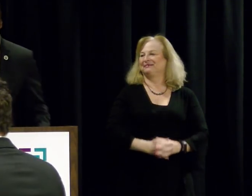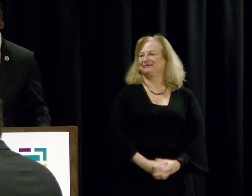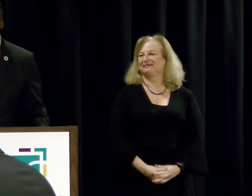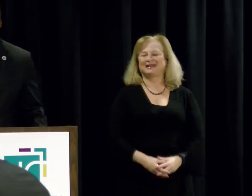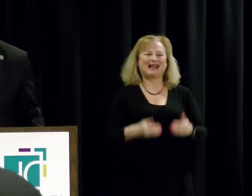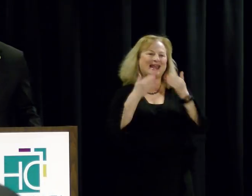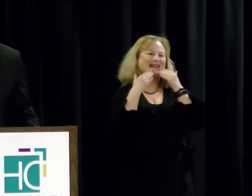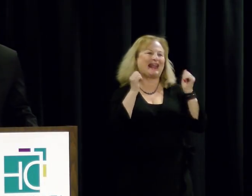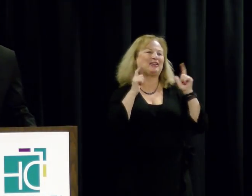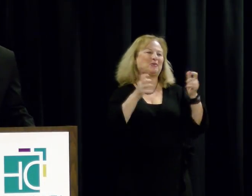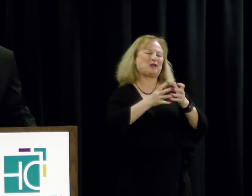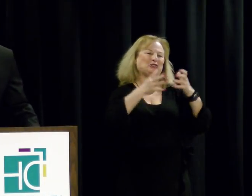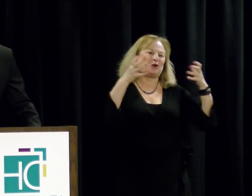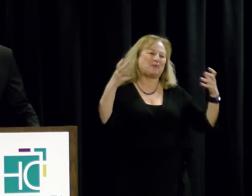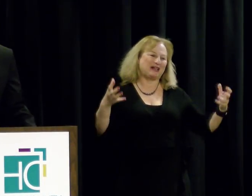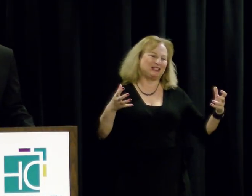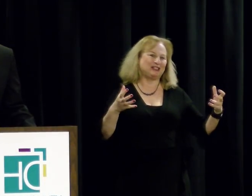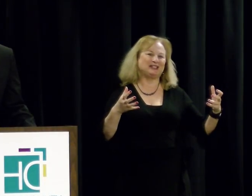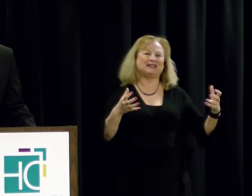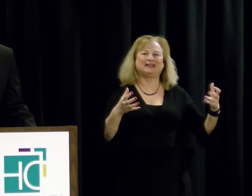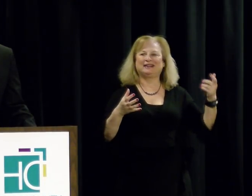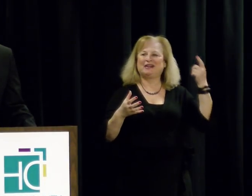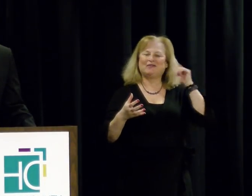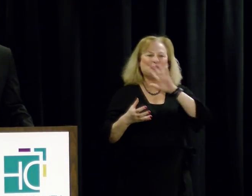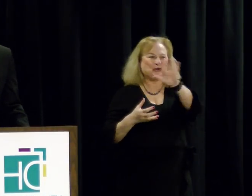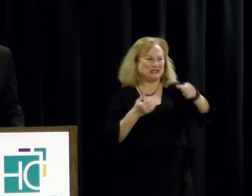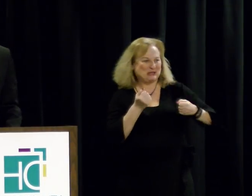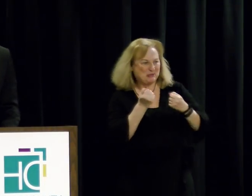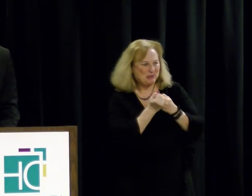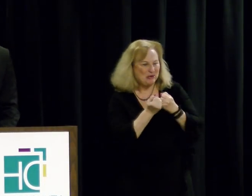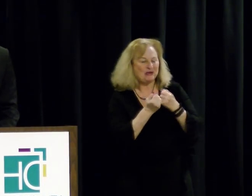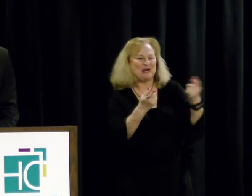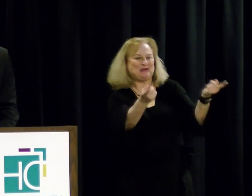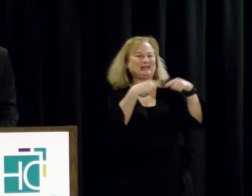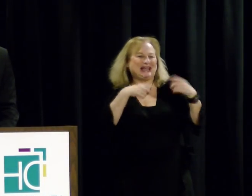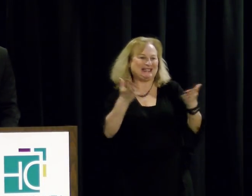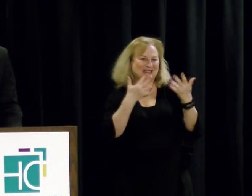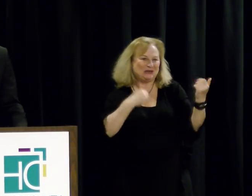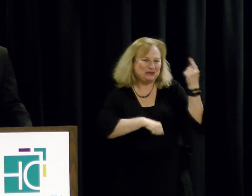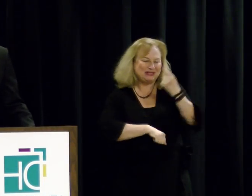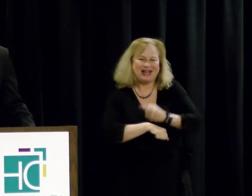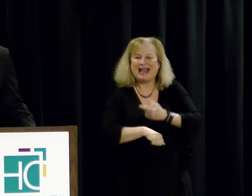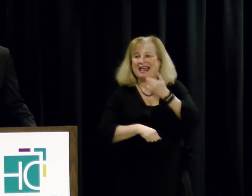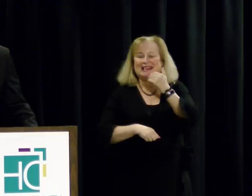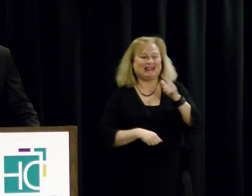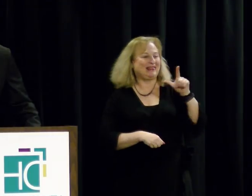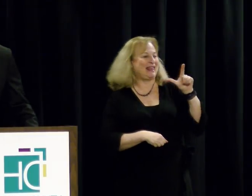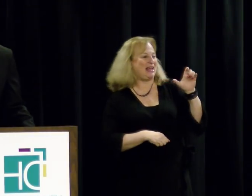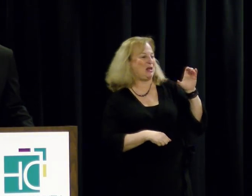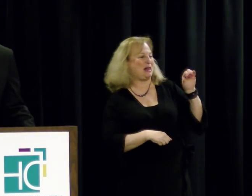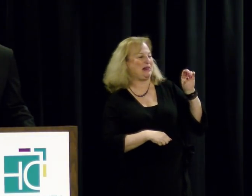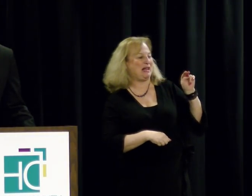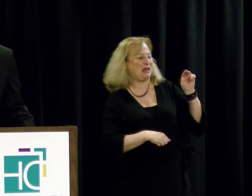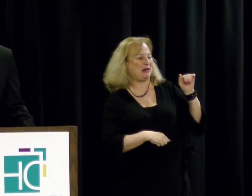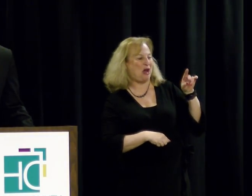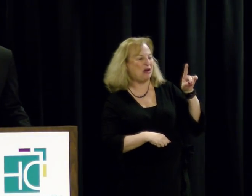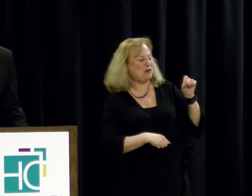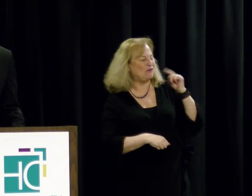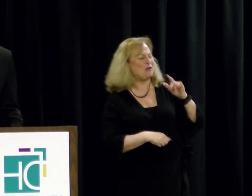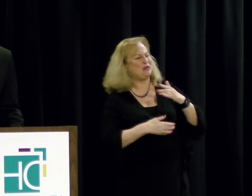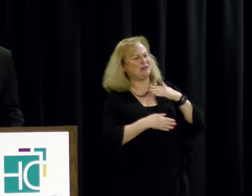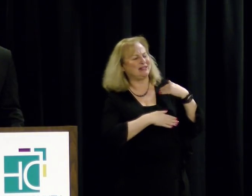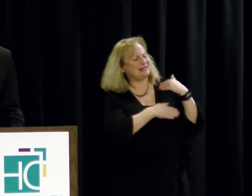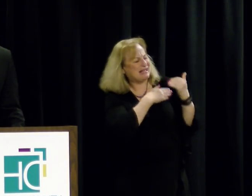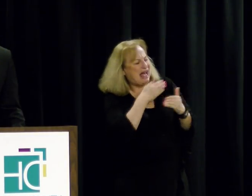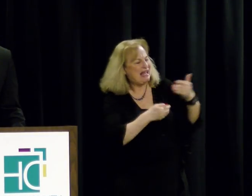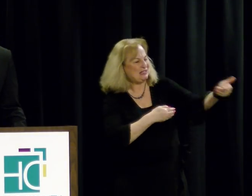Thank you all so much for your support and your attendance today. And thank you, Leonardo, for your very kind introduction.